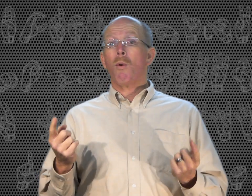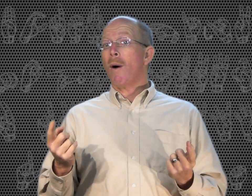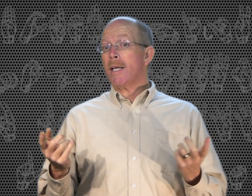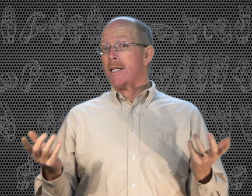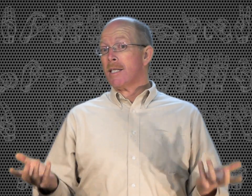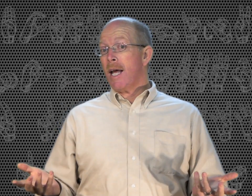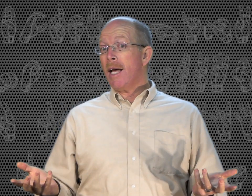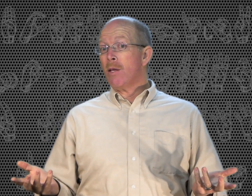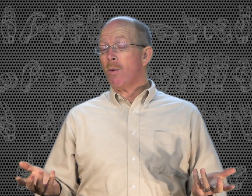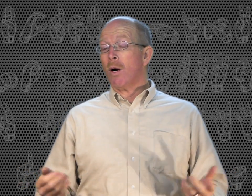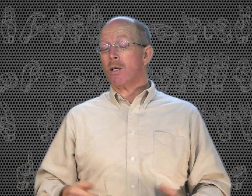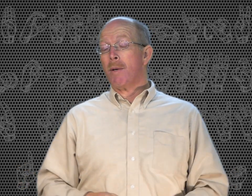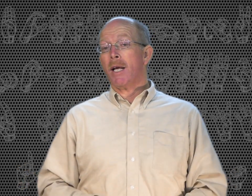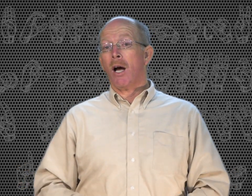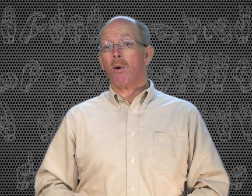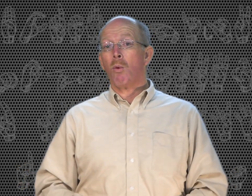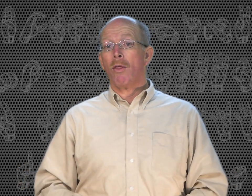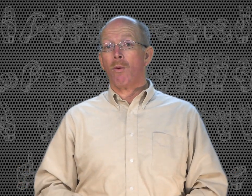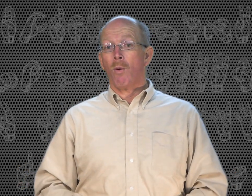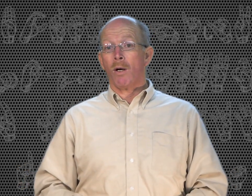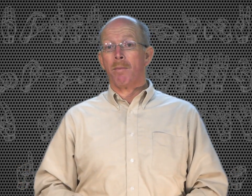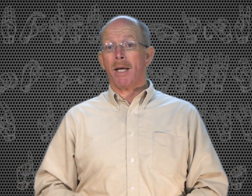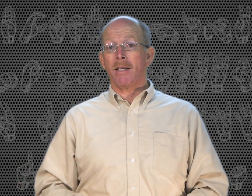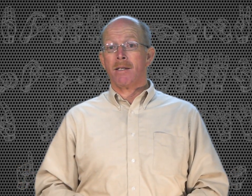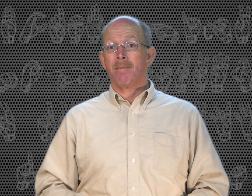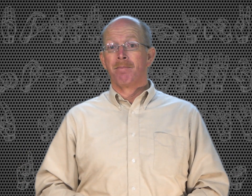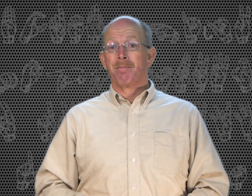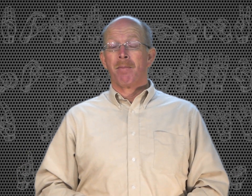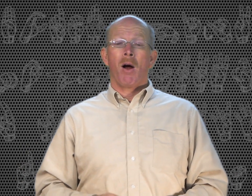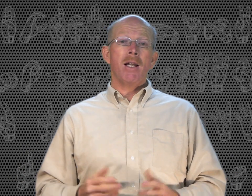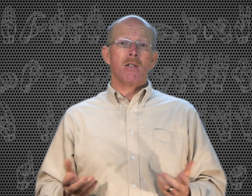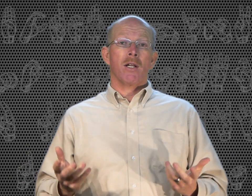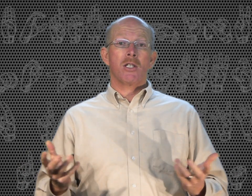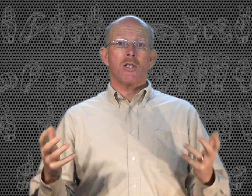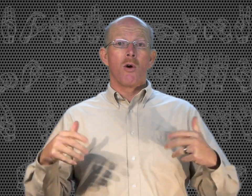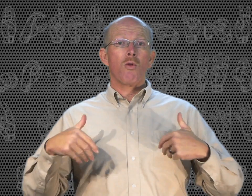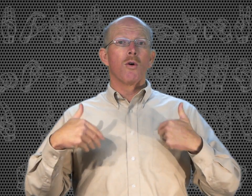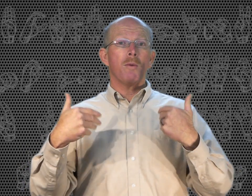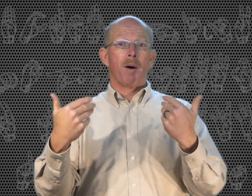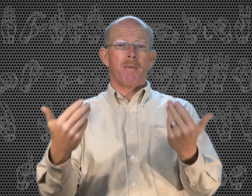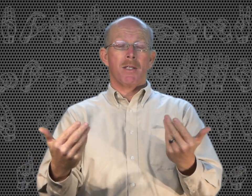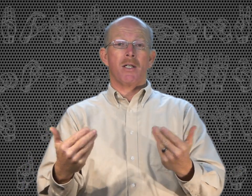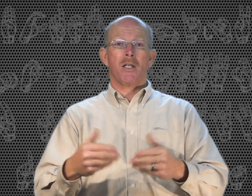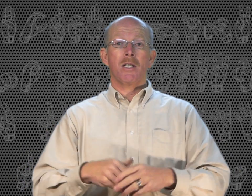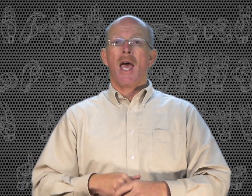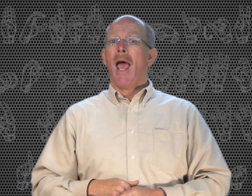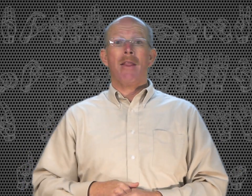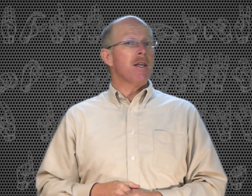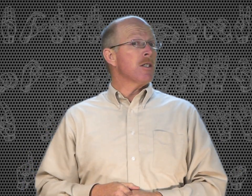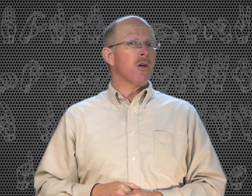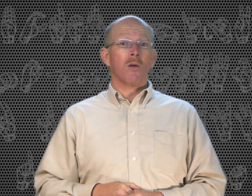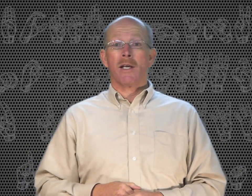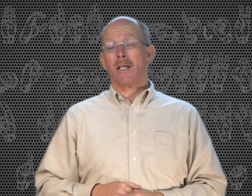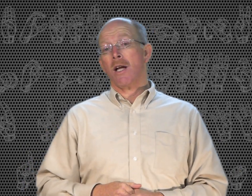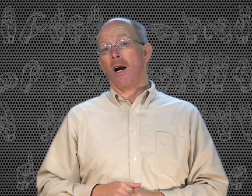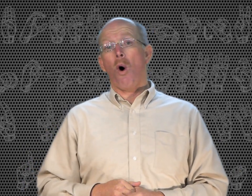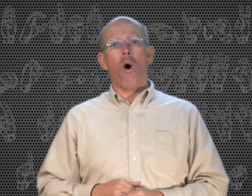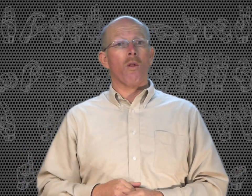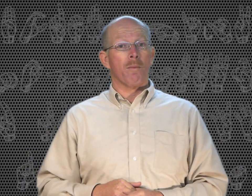ways to sign the word depending on what the word means. All right, so let's just go through the prepositions. And this certainly is not all the